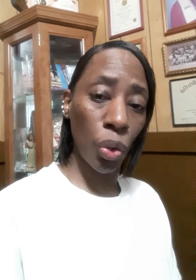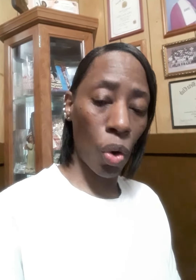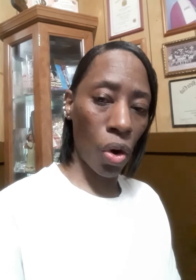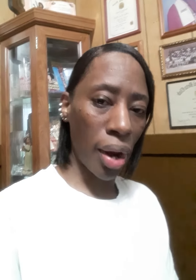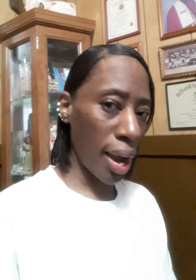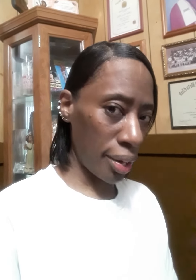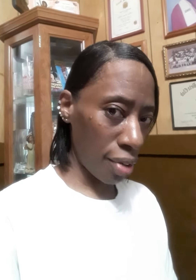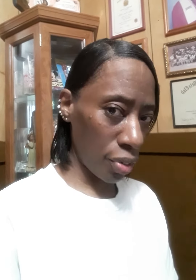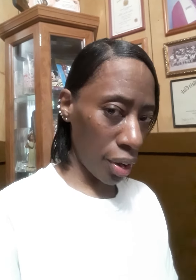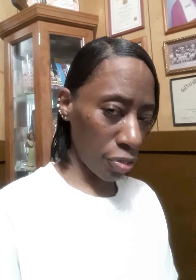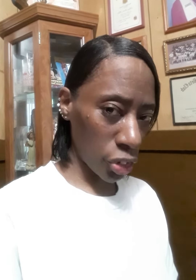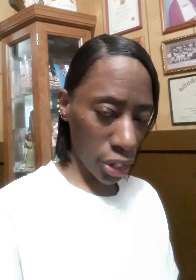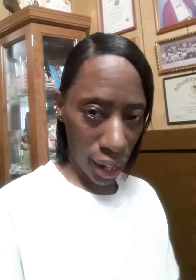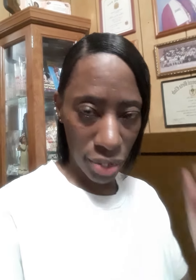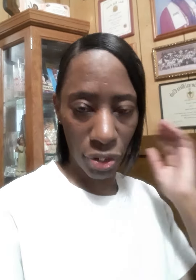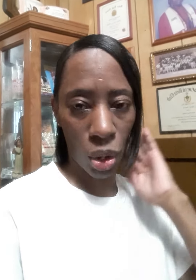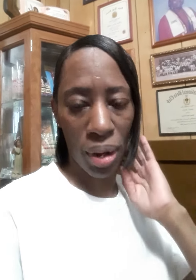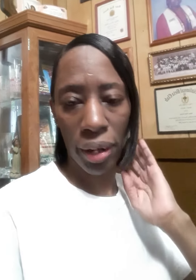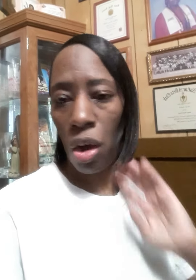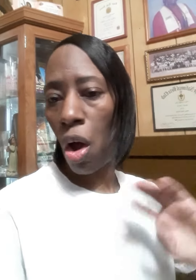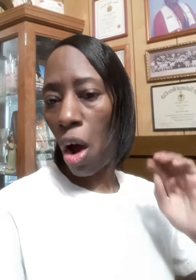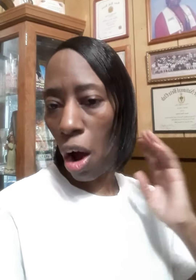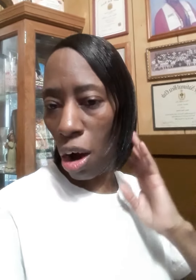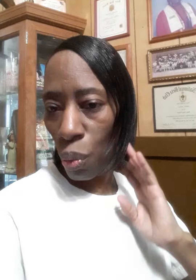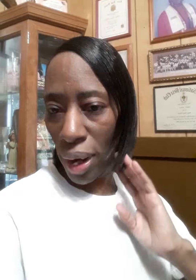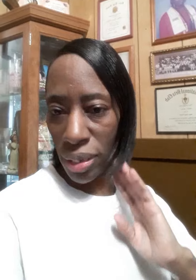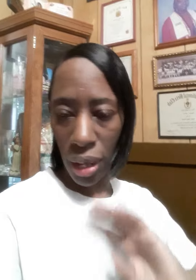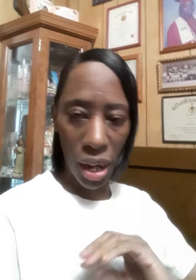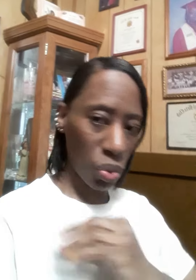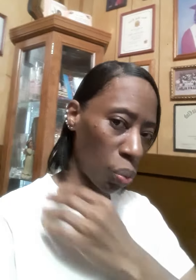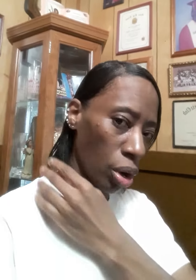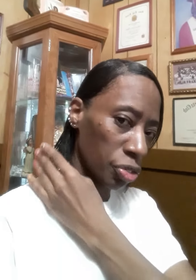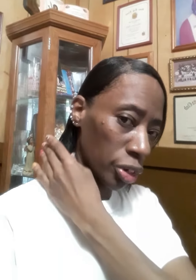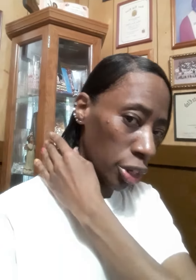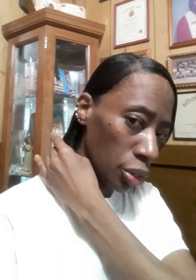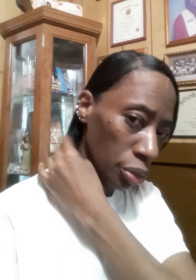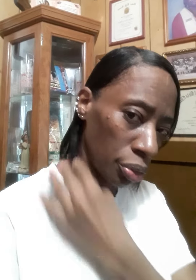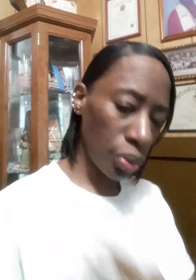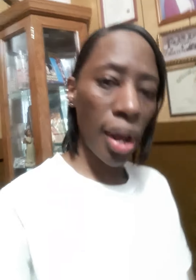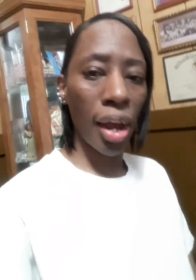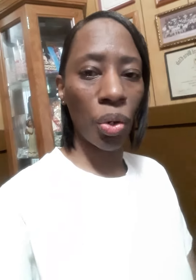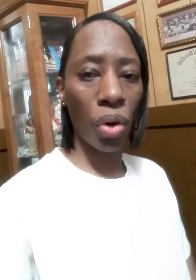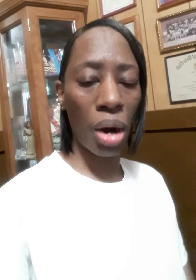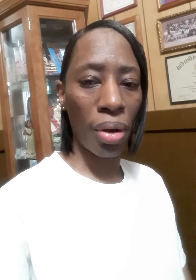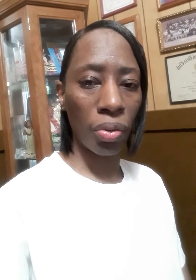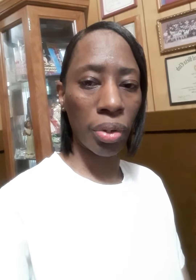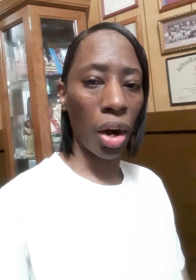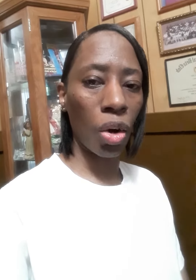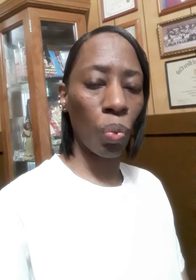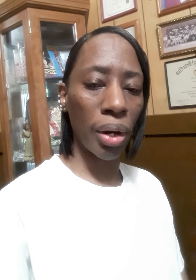you are, and never ever change for nobody. Always does what works for you, and you will come out the long way.